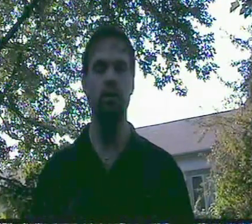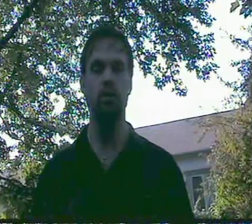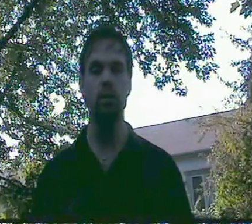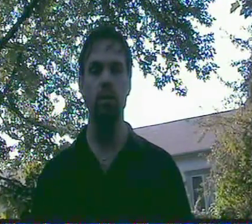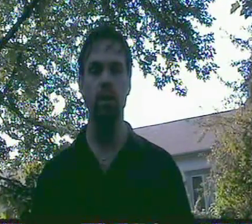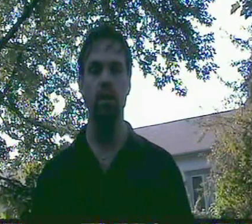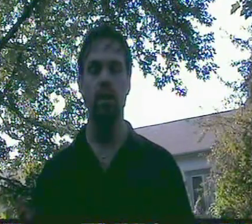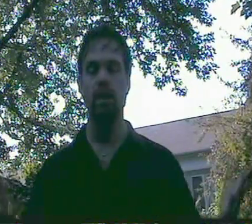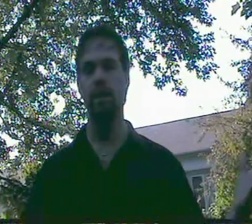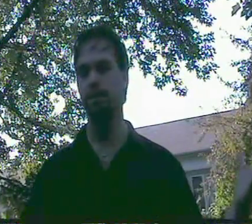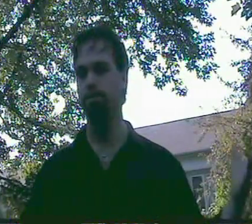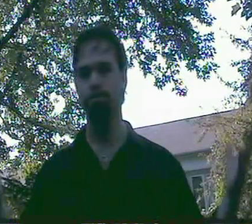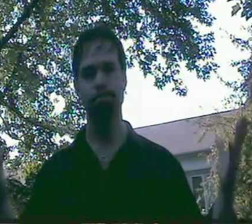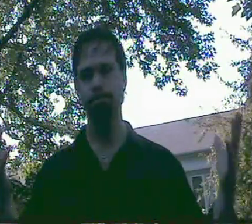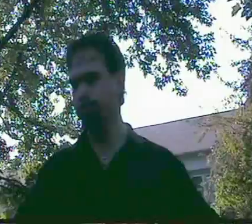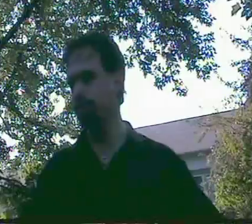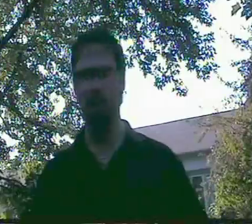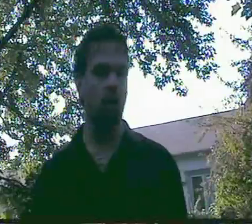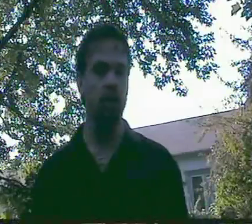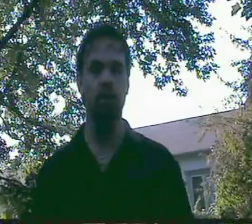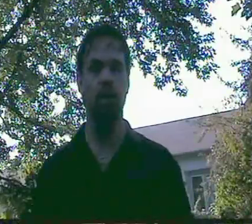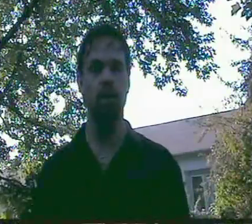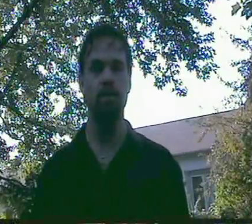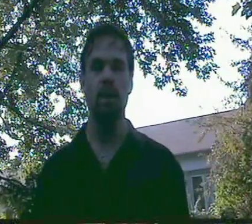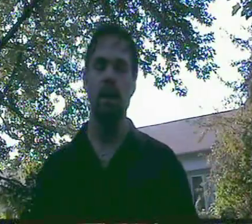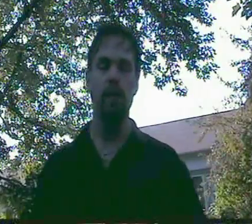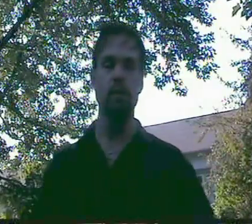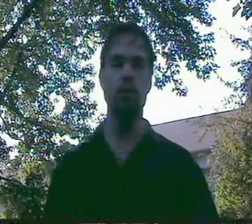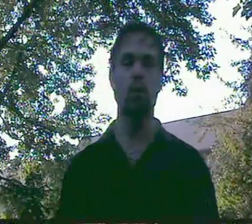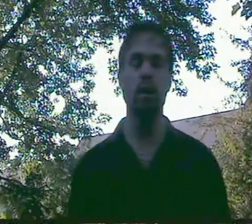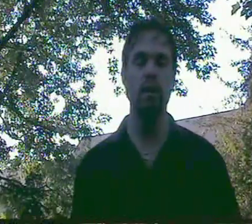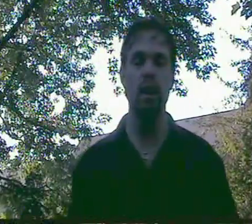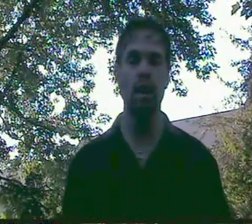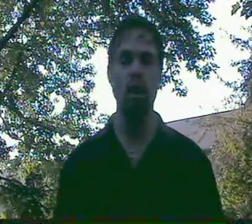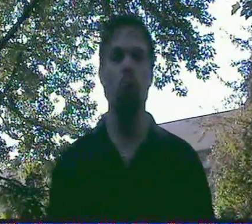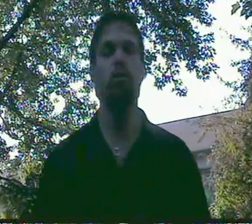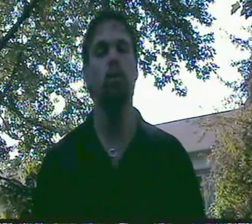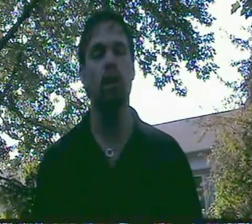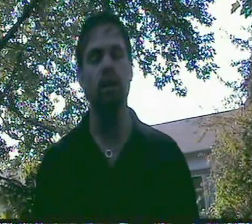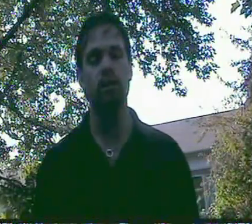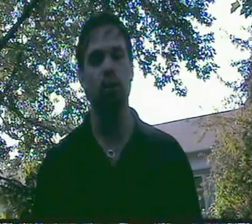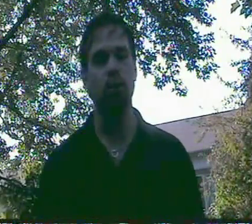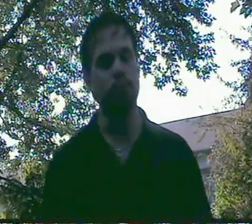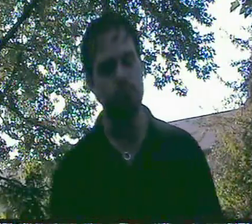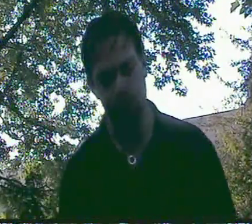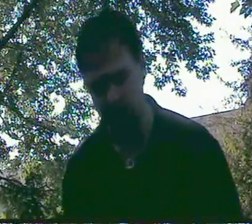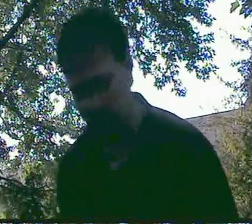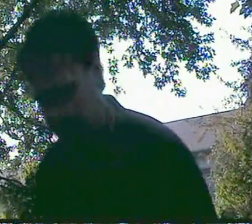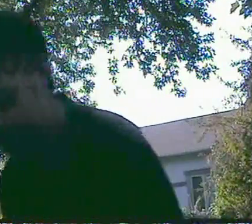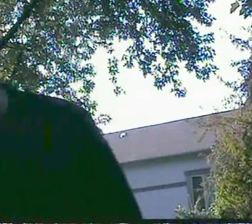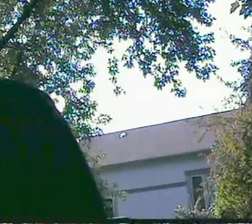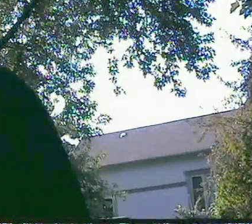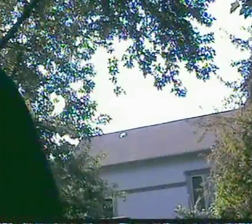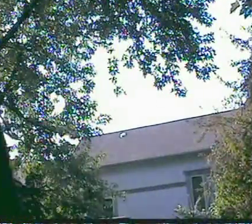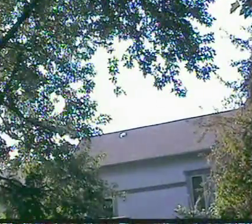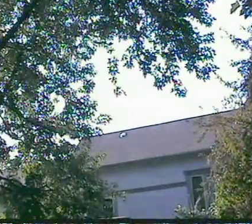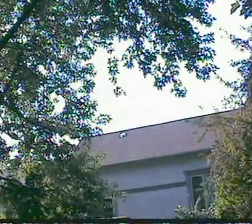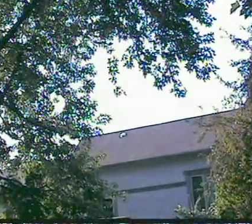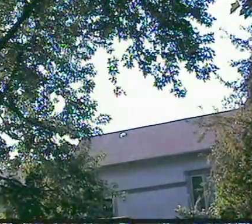do something. That's all I can say to you. Have yourself a great day and I hope to get to know you in the future. Take care. Bye.